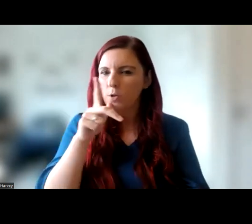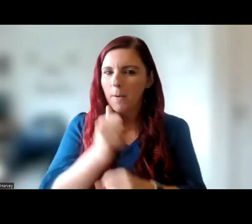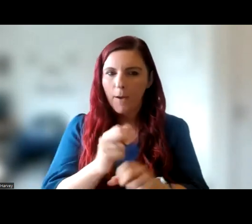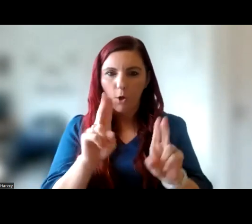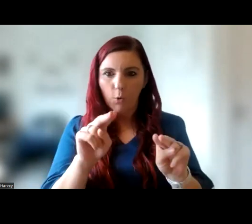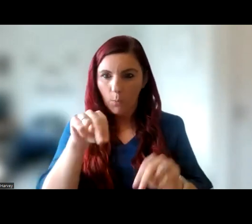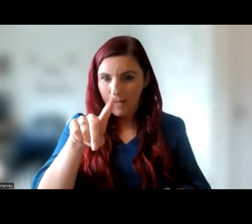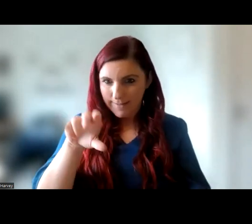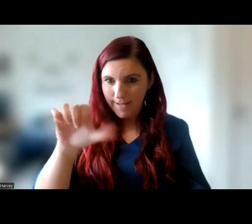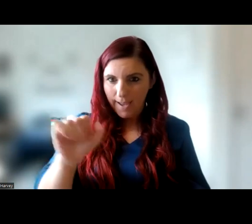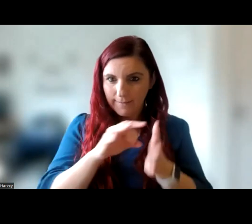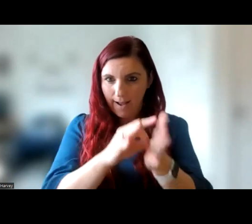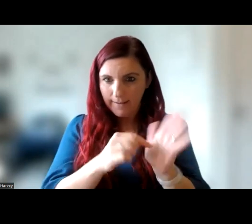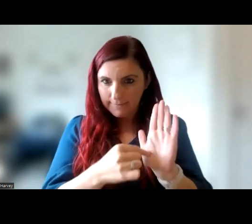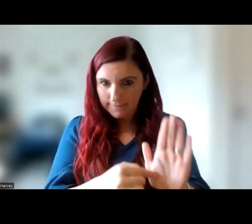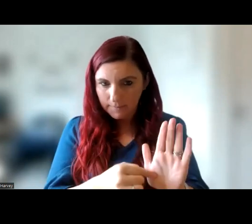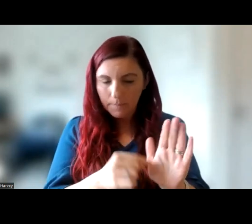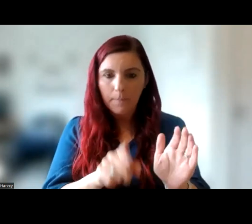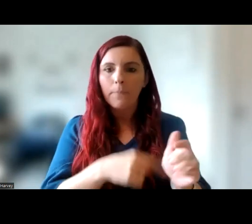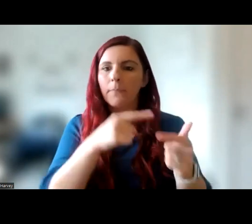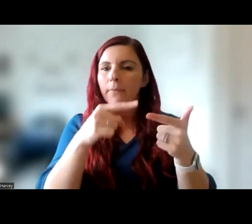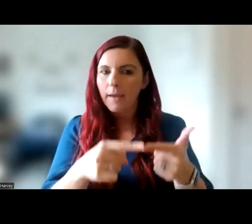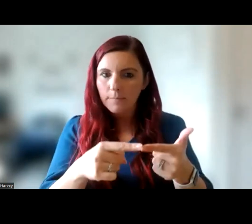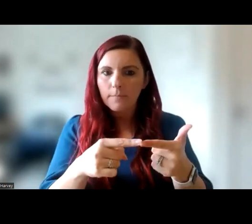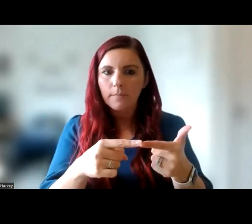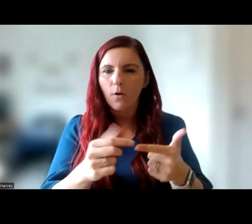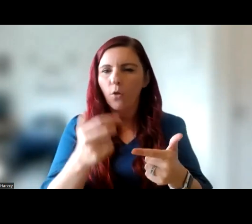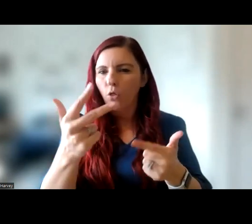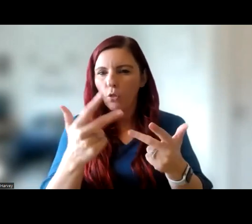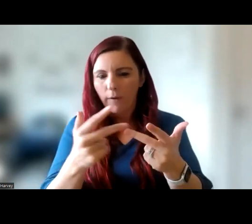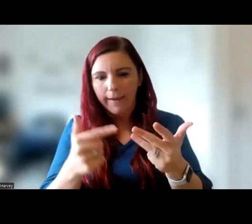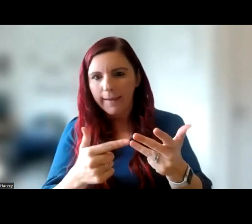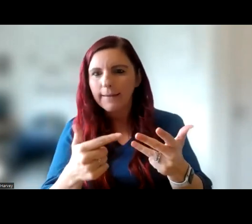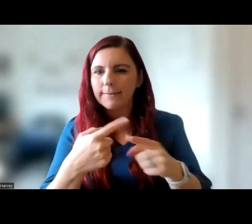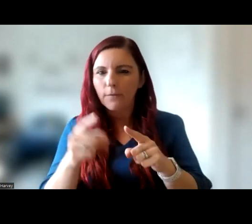NDA guidance. Then you will hear from three guest speakers.